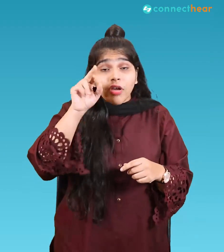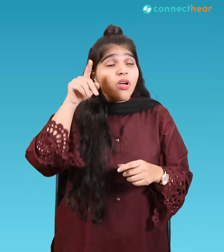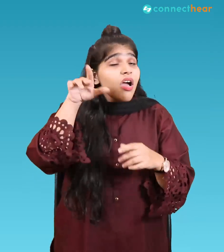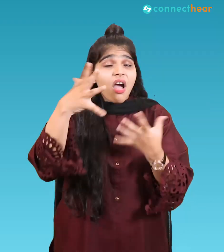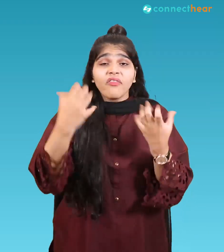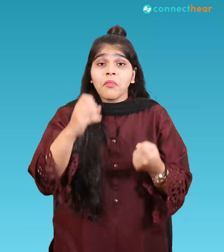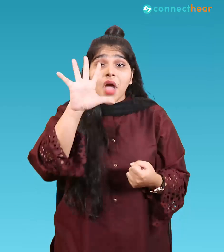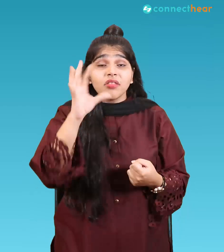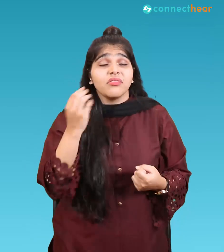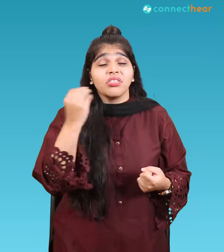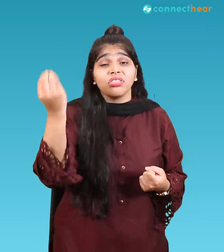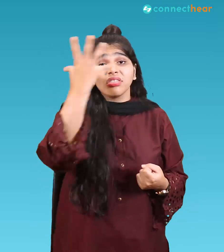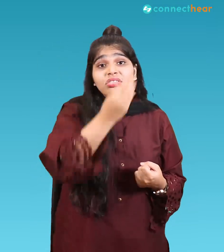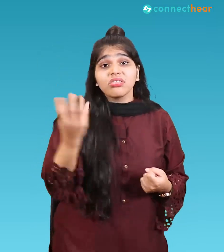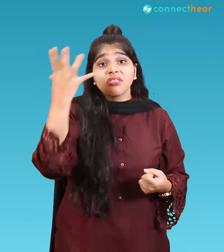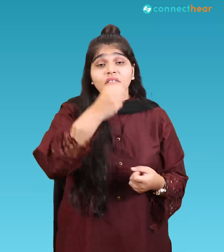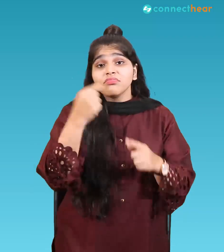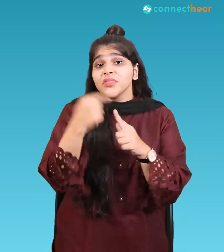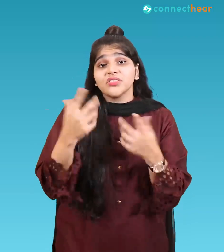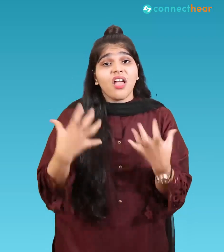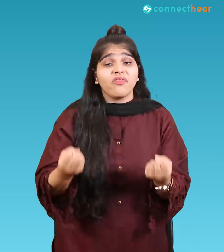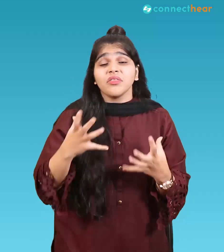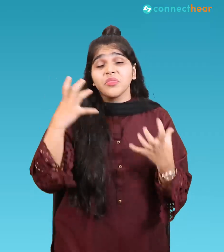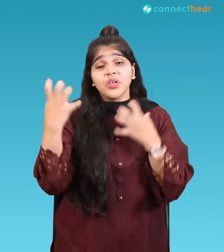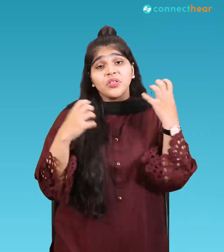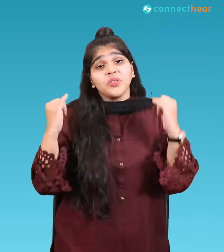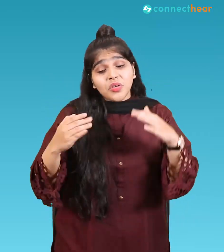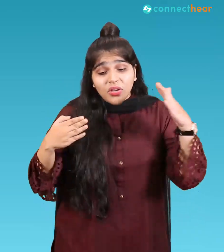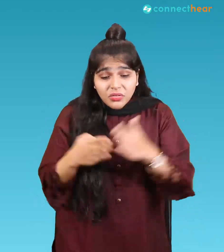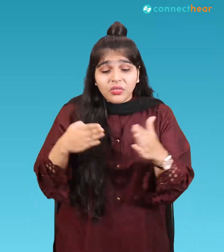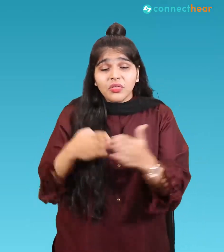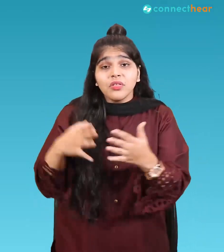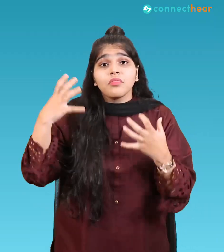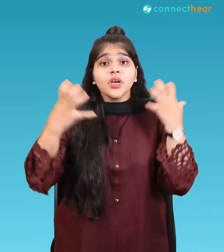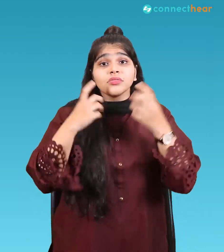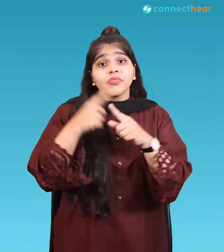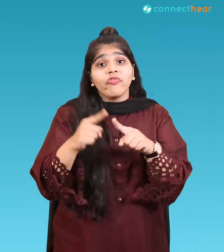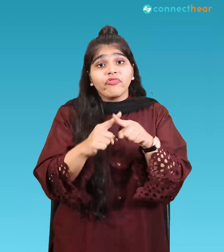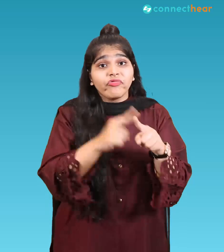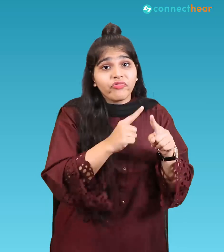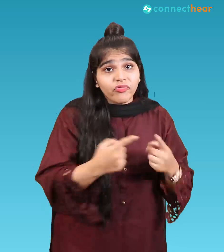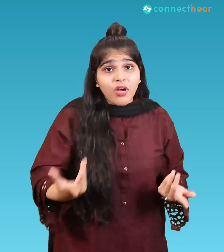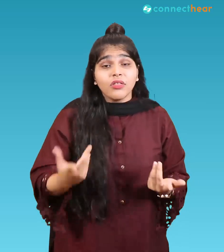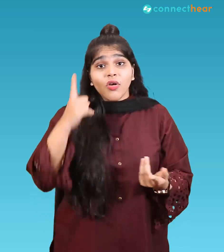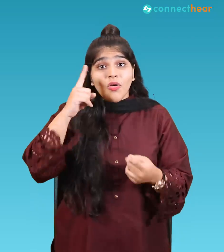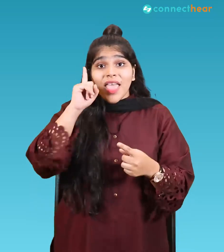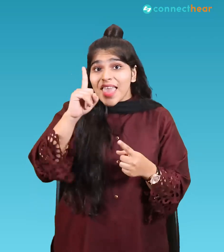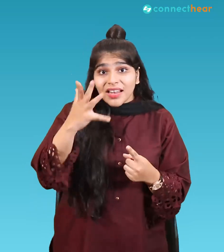K Electric said despite hurdles and different problems to restore work because of standing rainwater in several